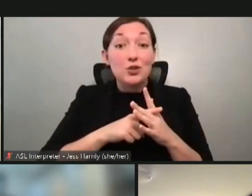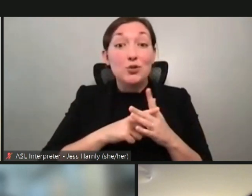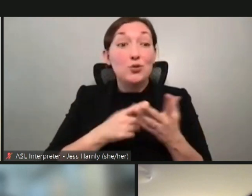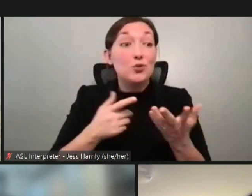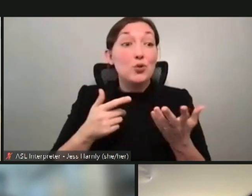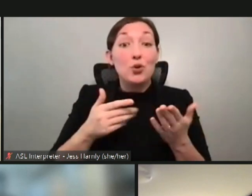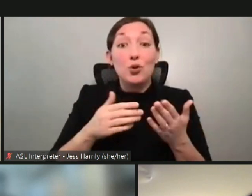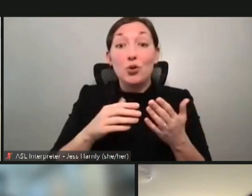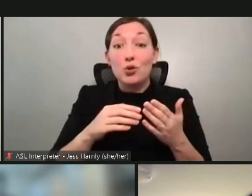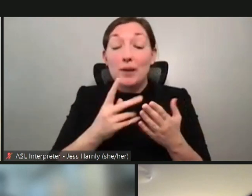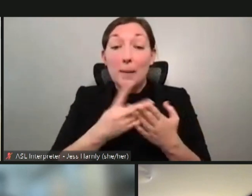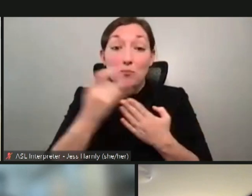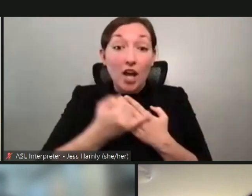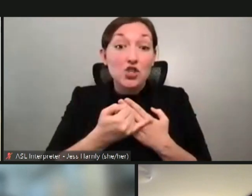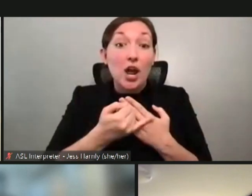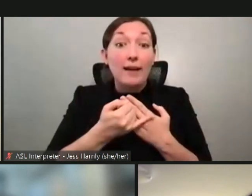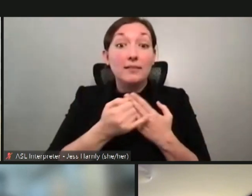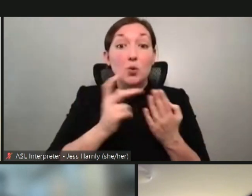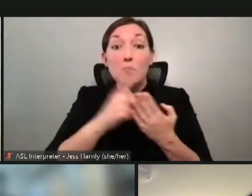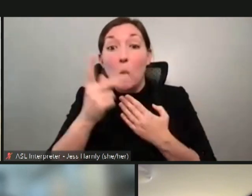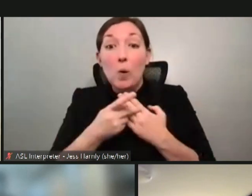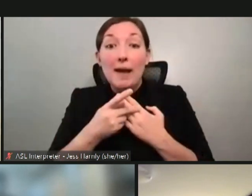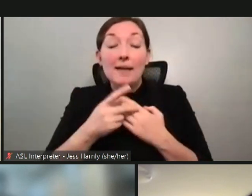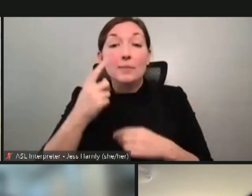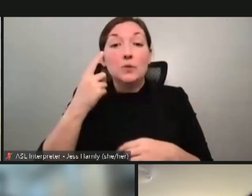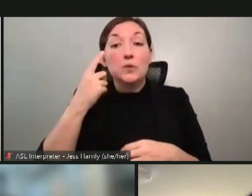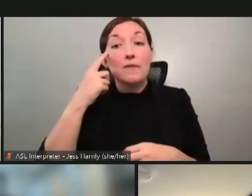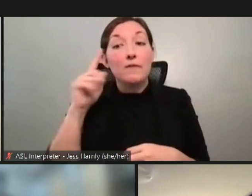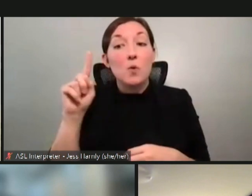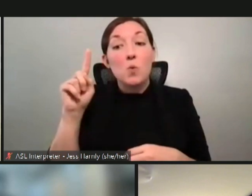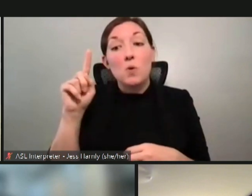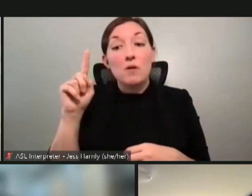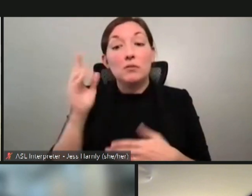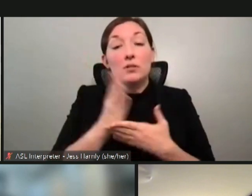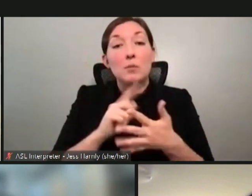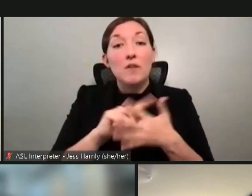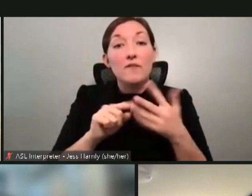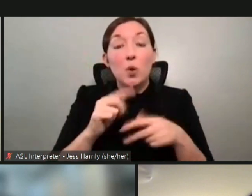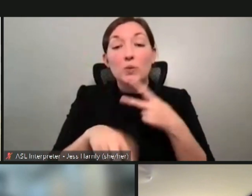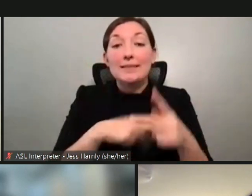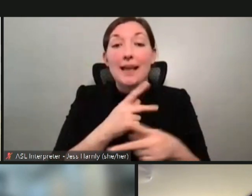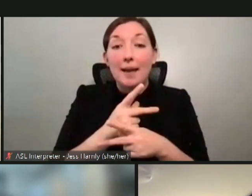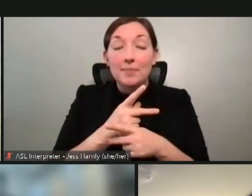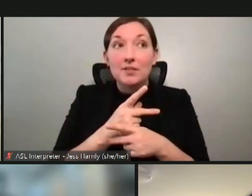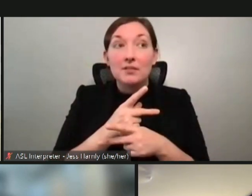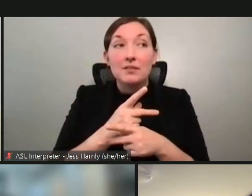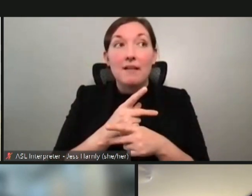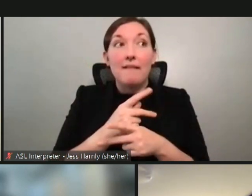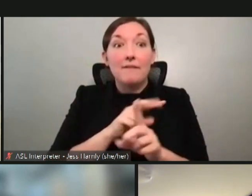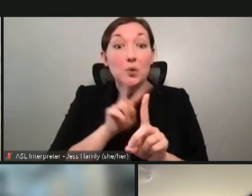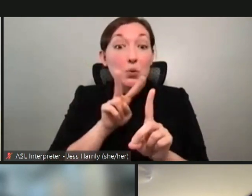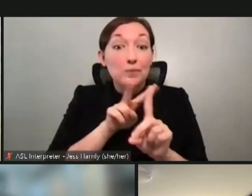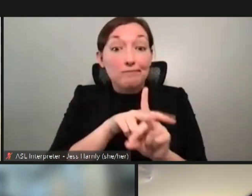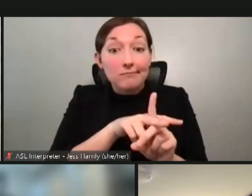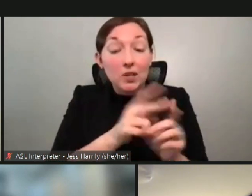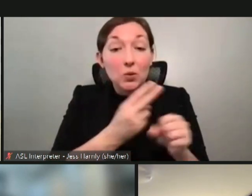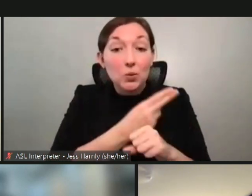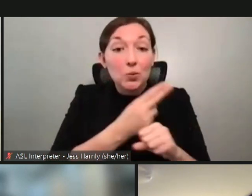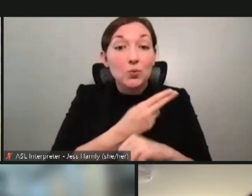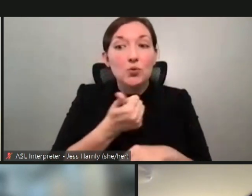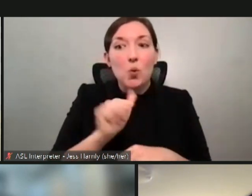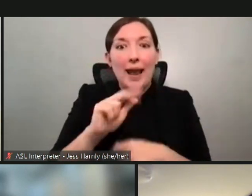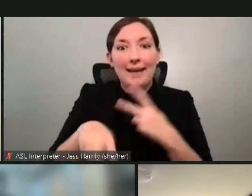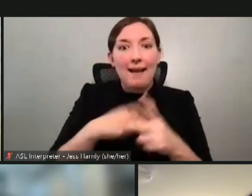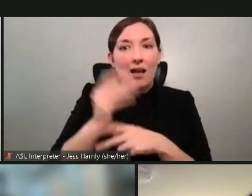that has come to mind as far as some of those types of instrumentation or any kind of conceptual